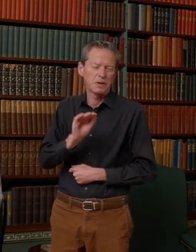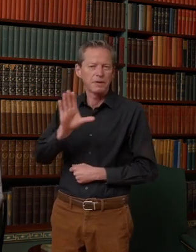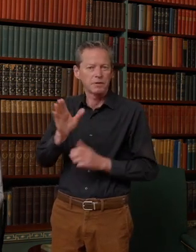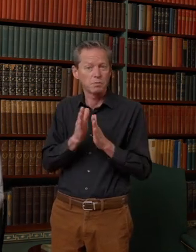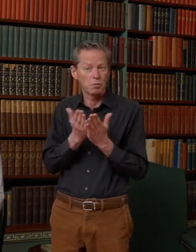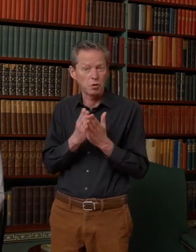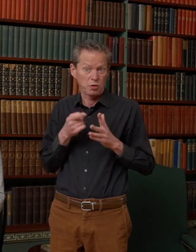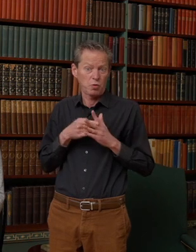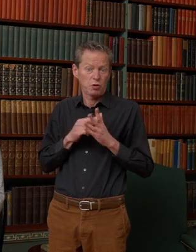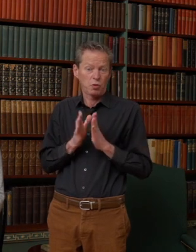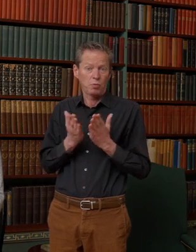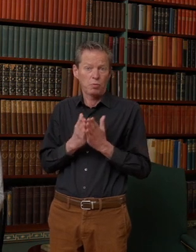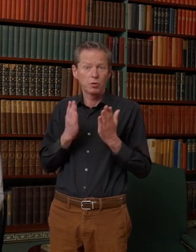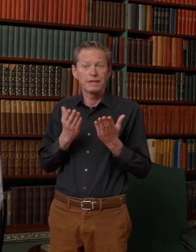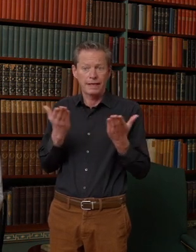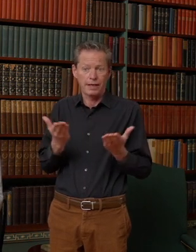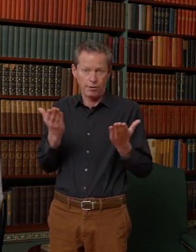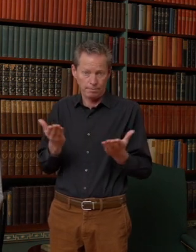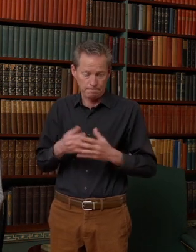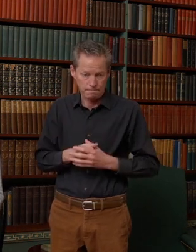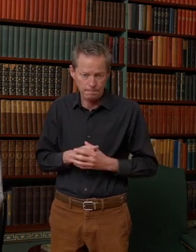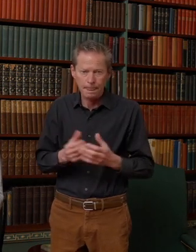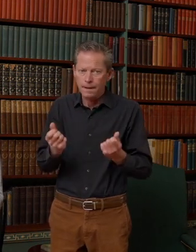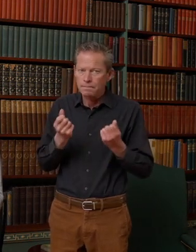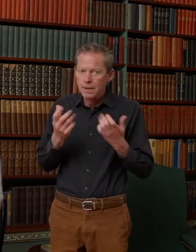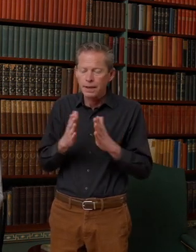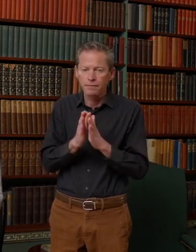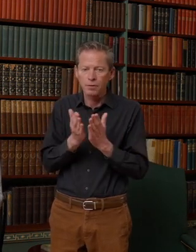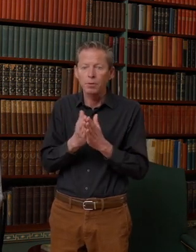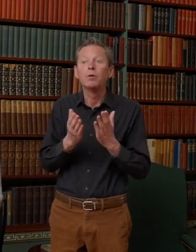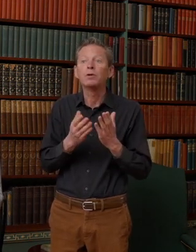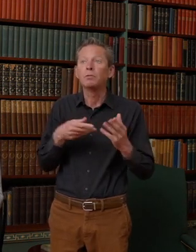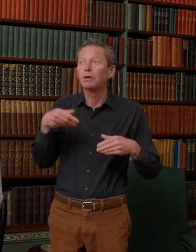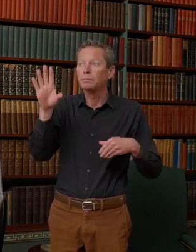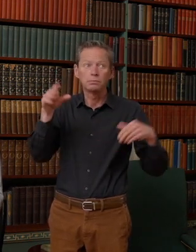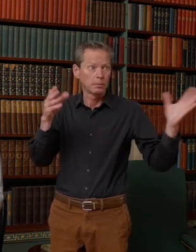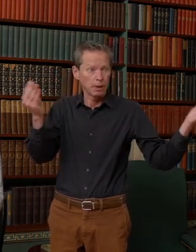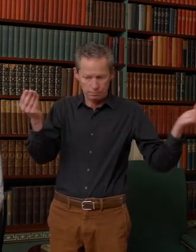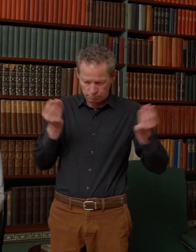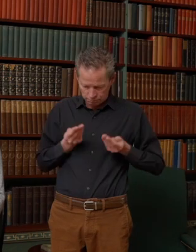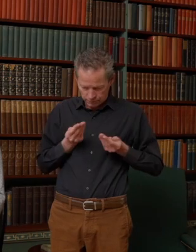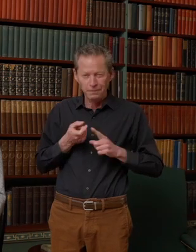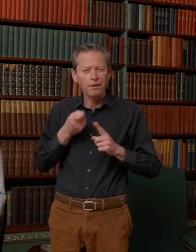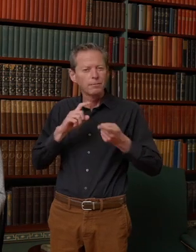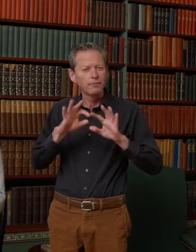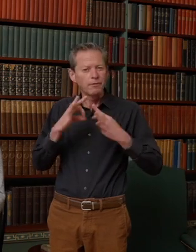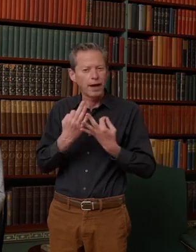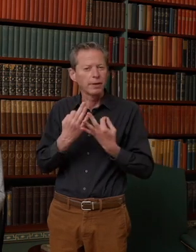original ones, back in the collection today. Many of them have come back to us from relatives and family members who inherited them at